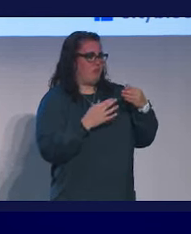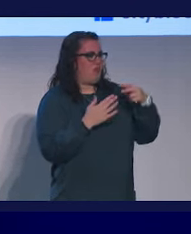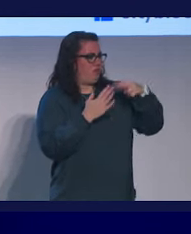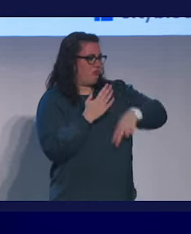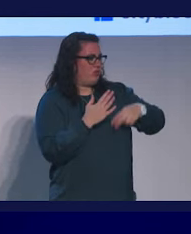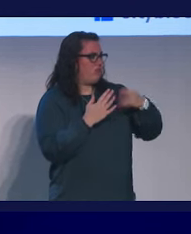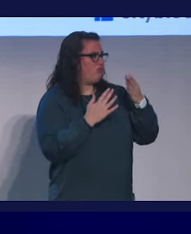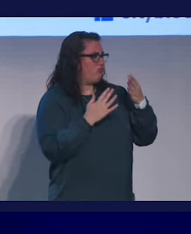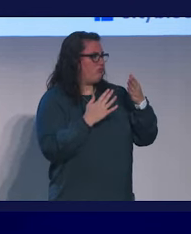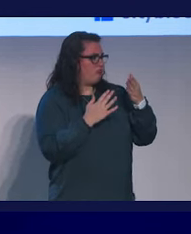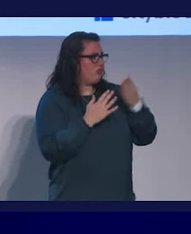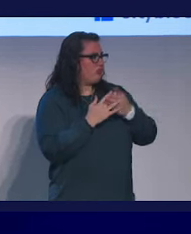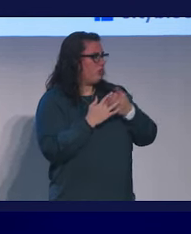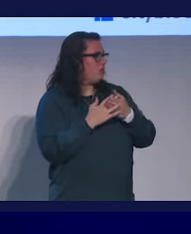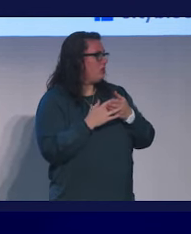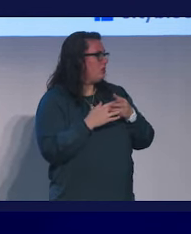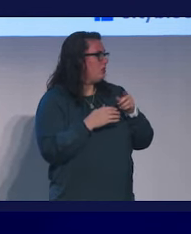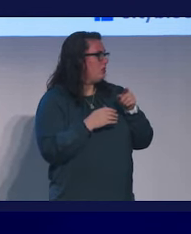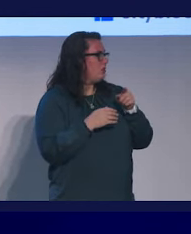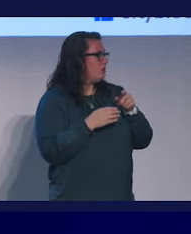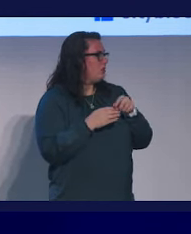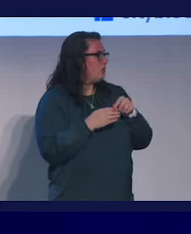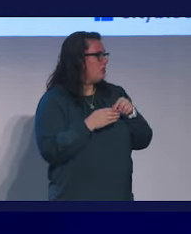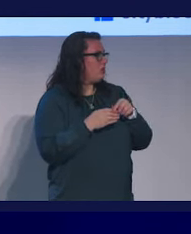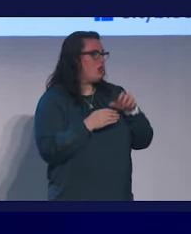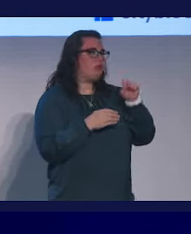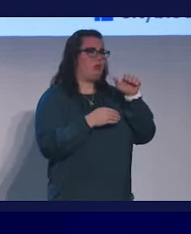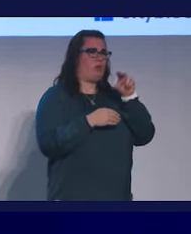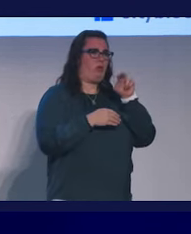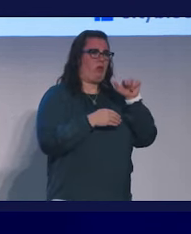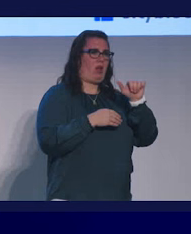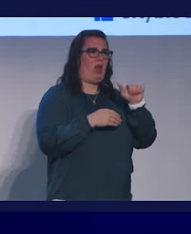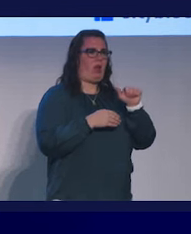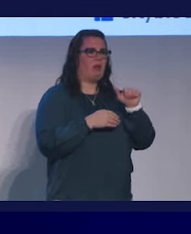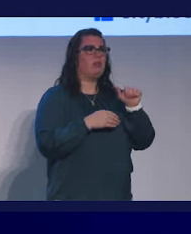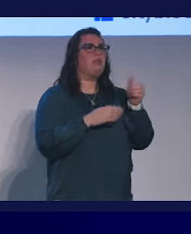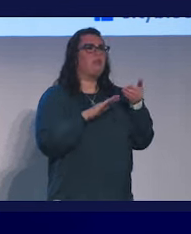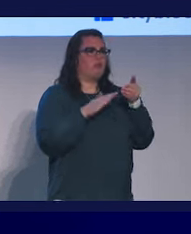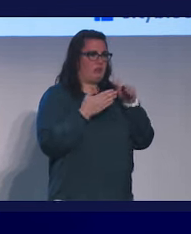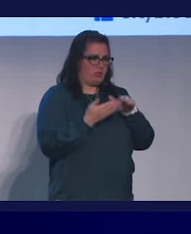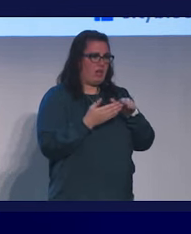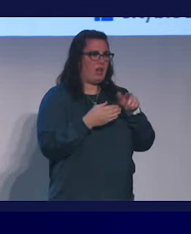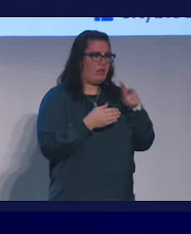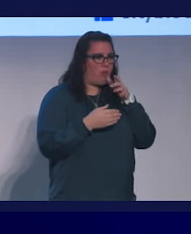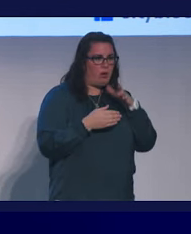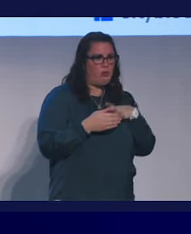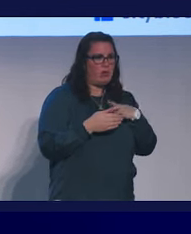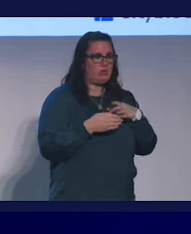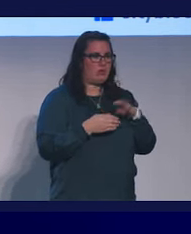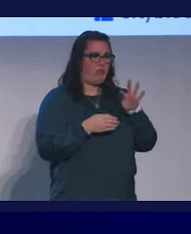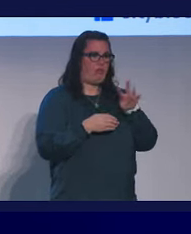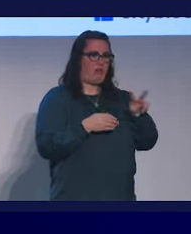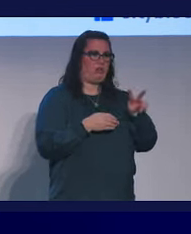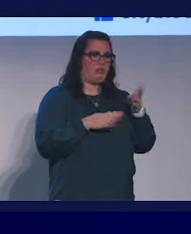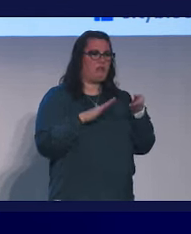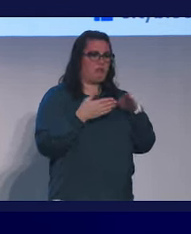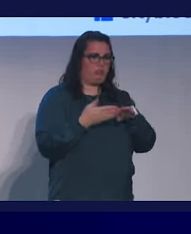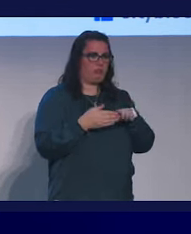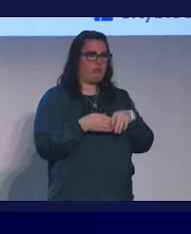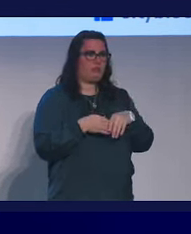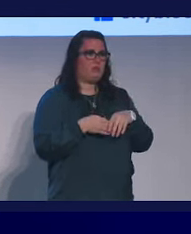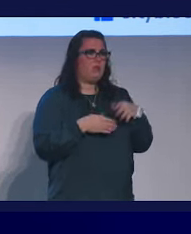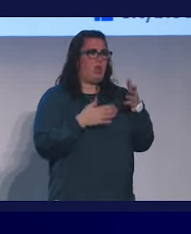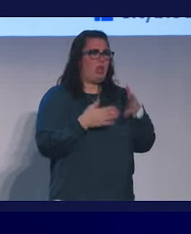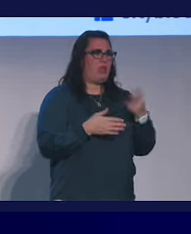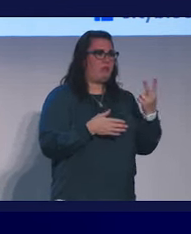because Sonia, this patient, this is the name I use for her, she passed away at 42. She left